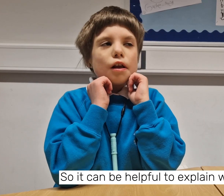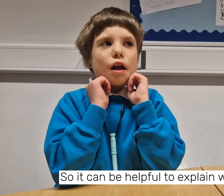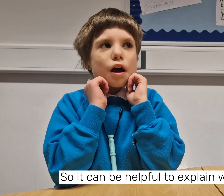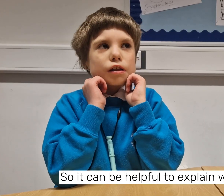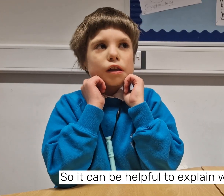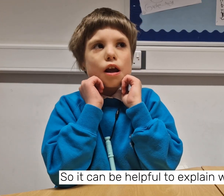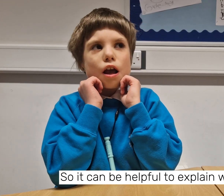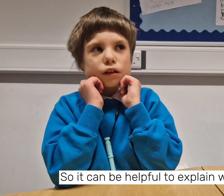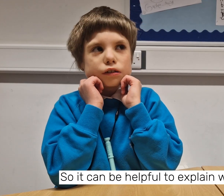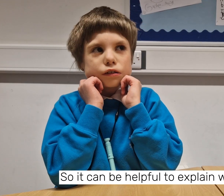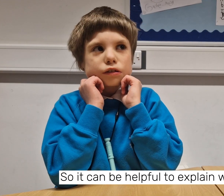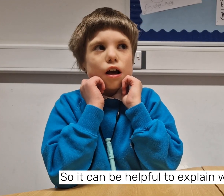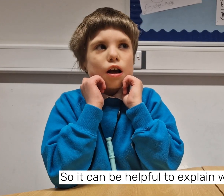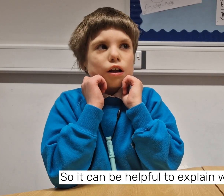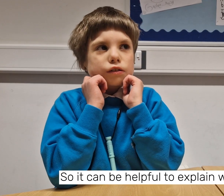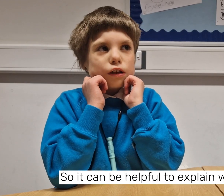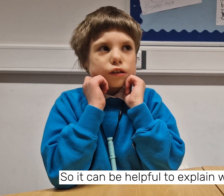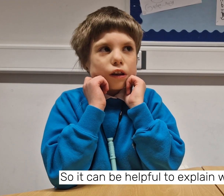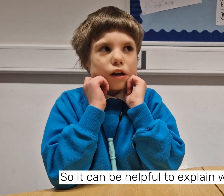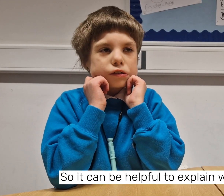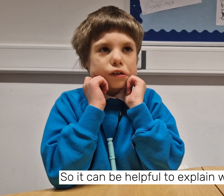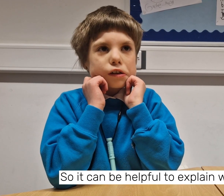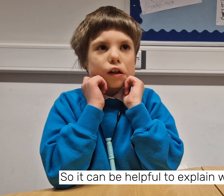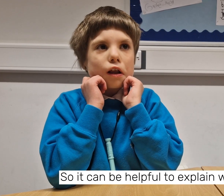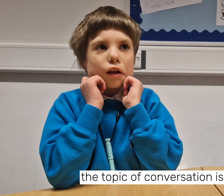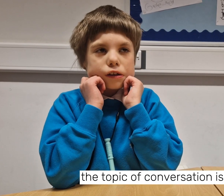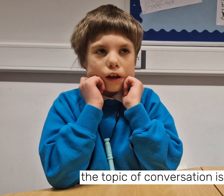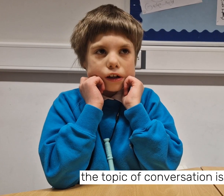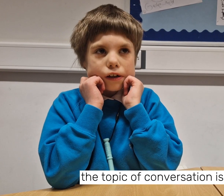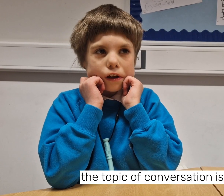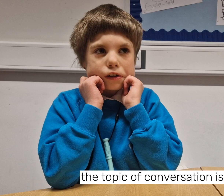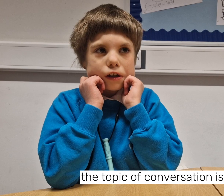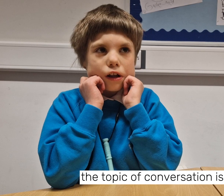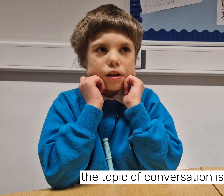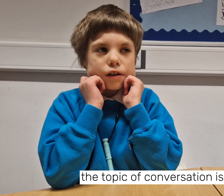it can be helpful to explain what the cochlear implant is.